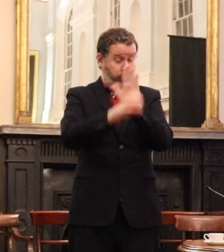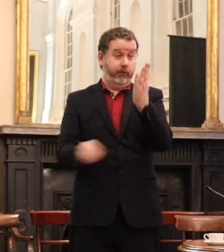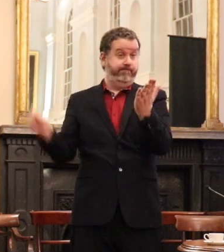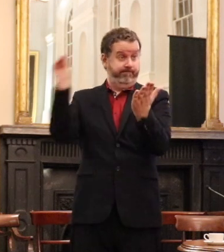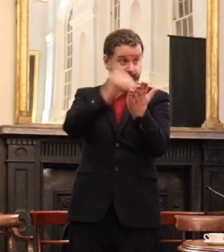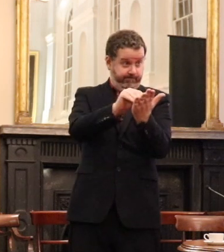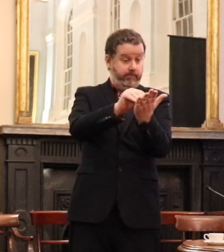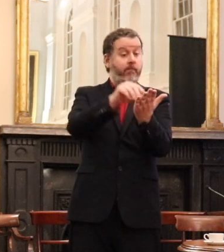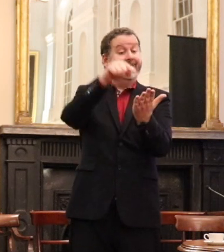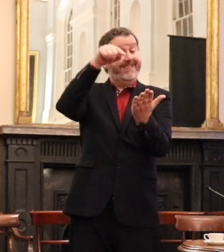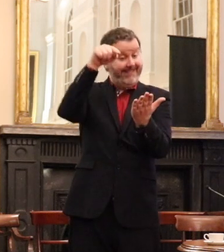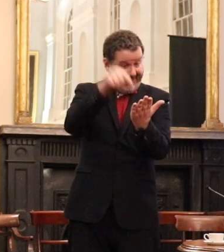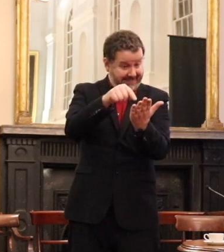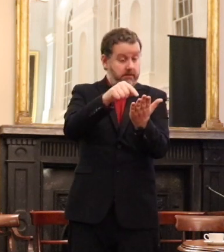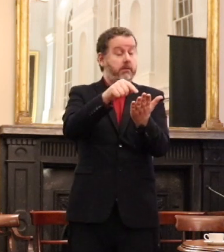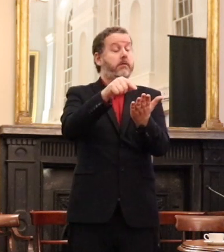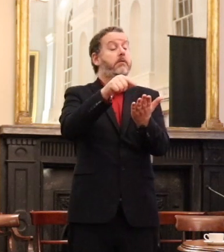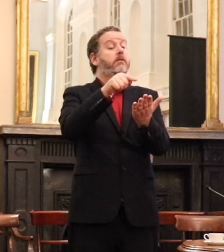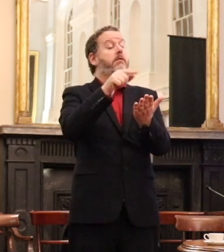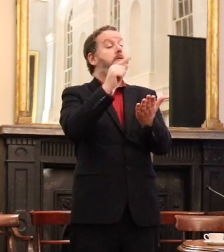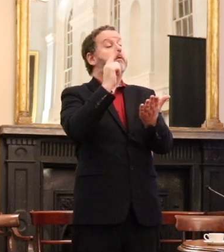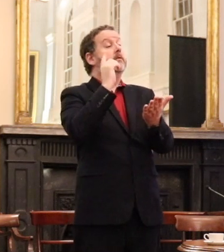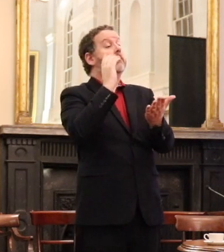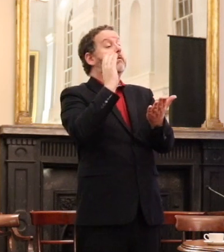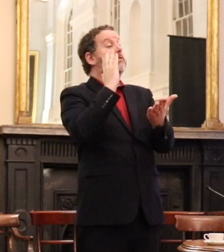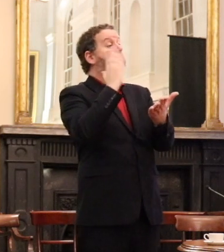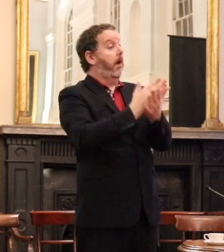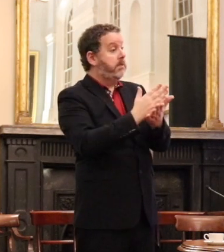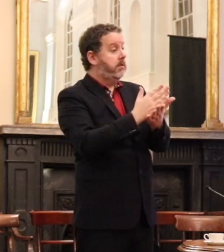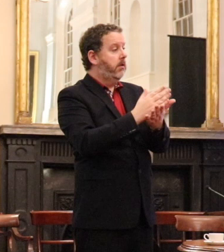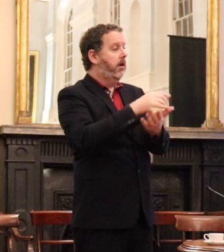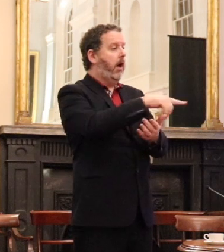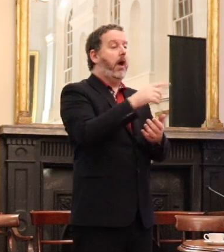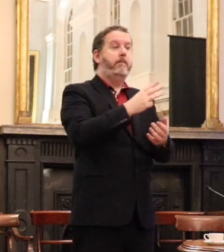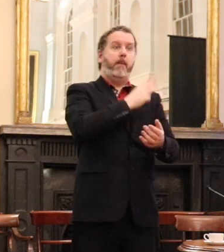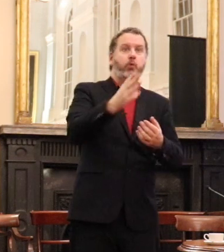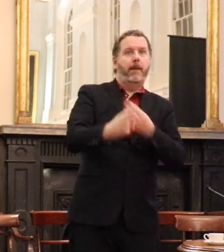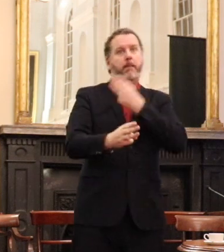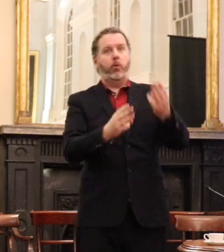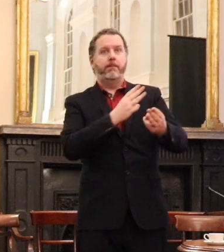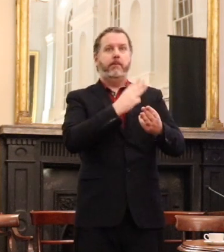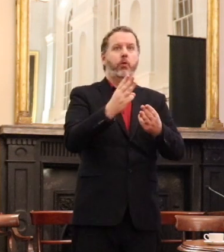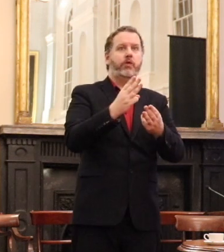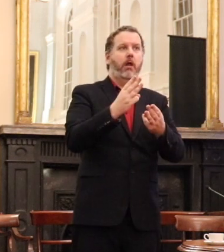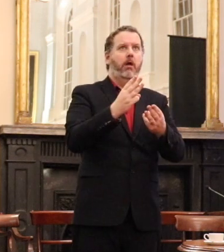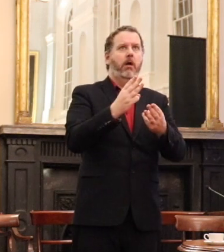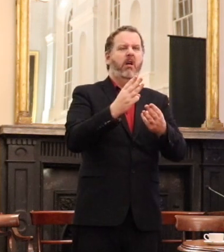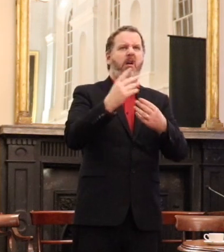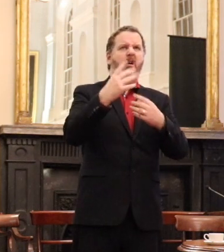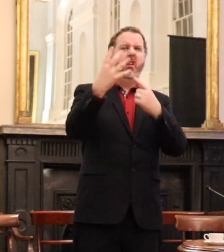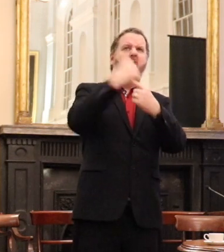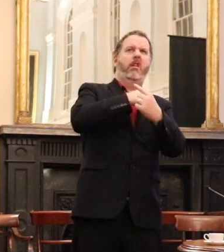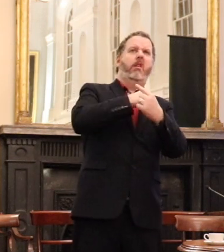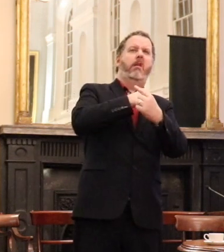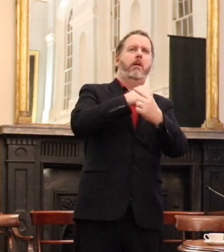that prevents proposals to tackle that issue of crisis being suffered because of the